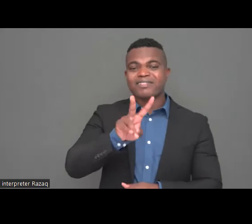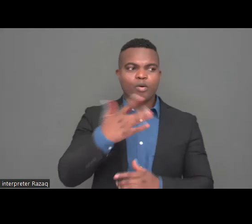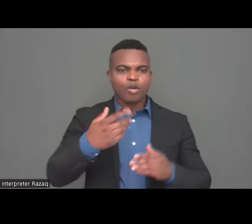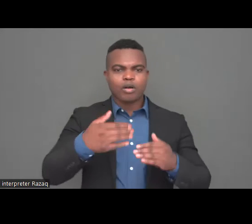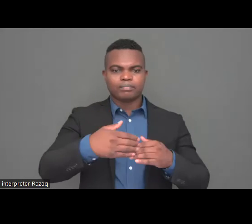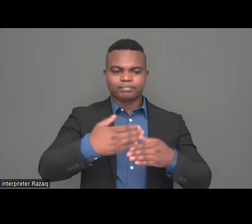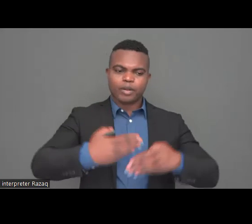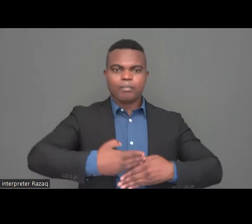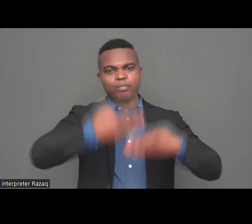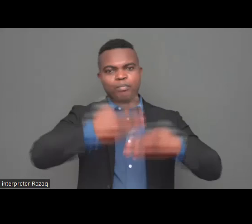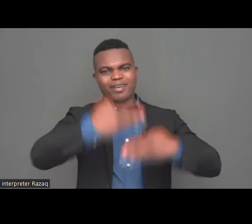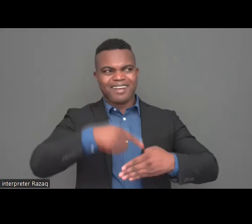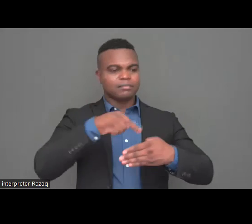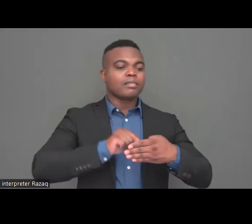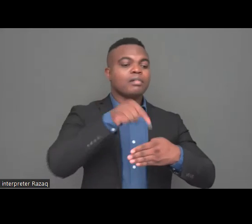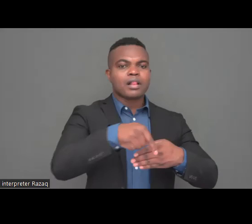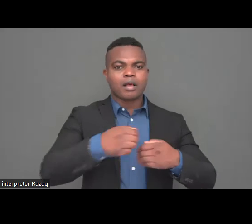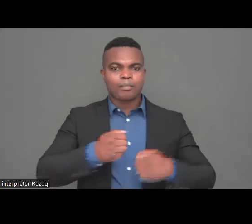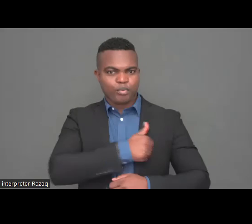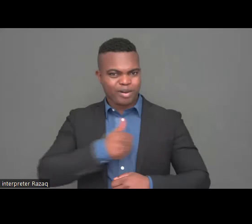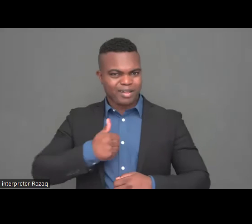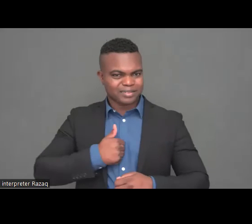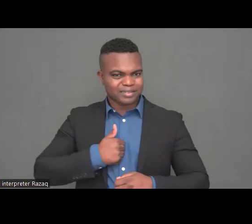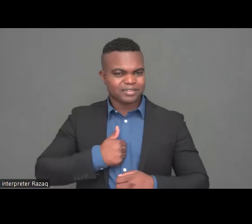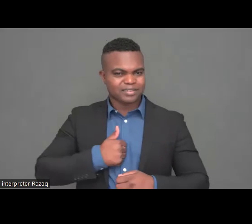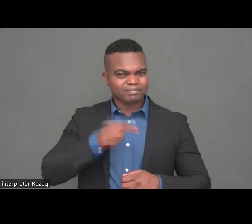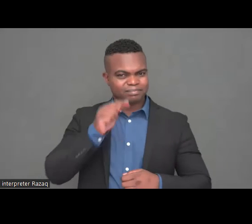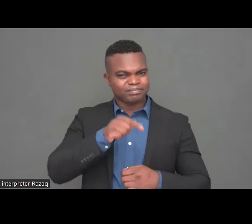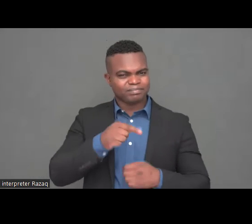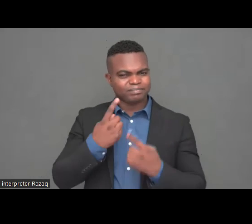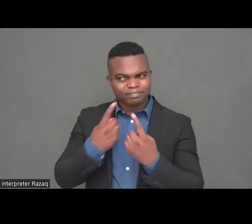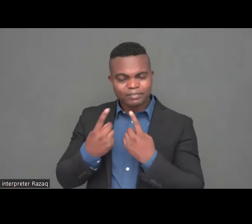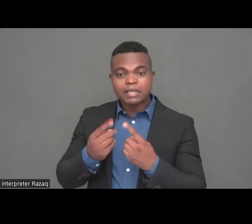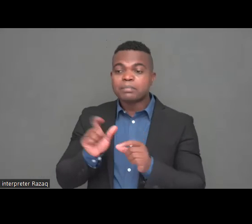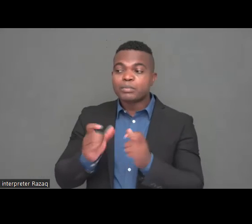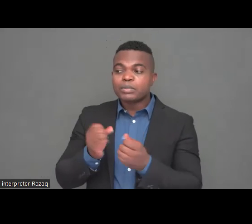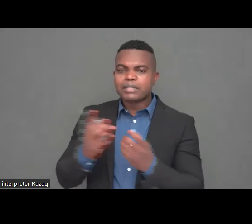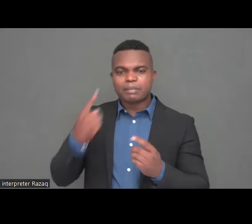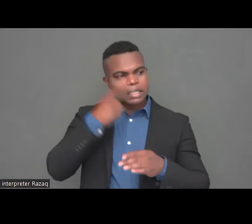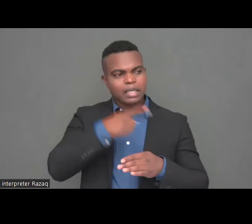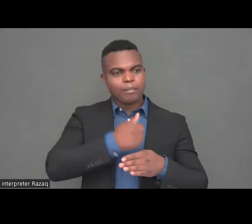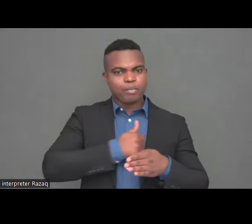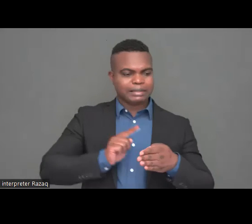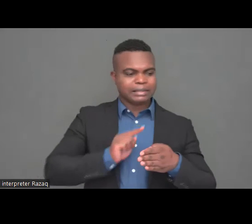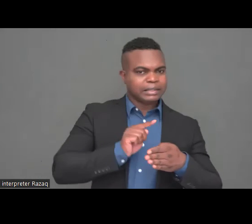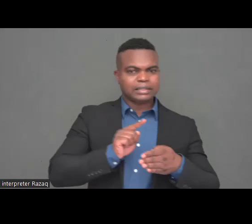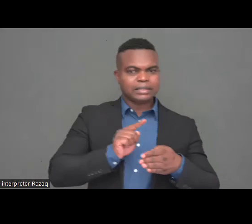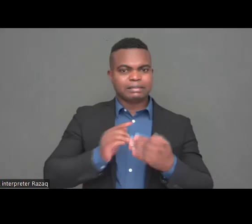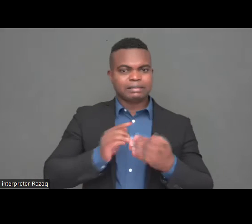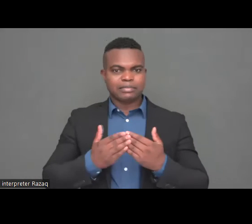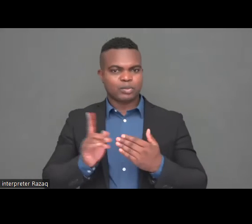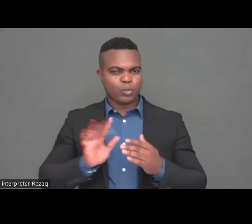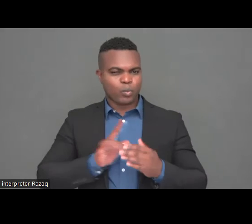those people and help them to go to places which are safe to them because at the moment it's a